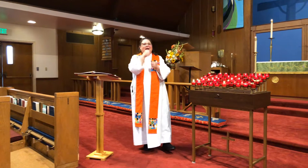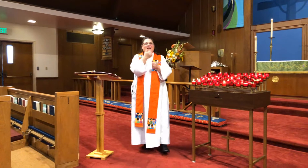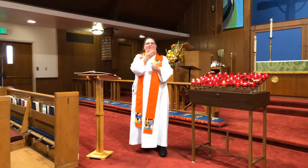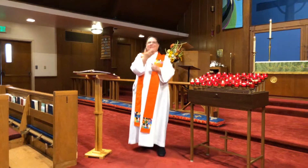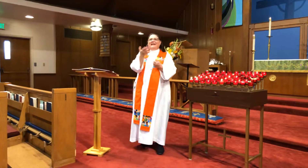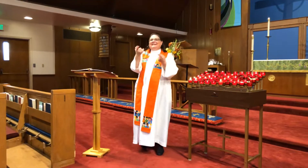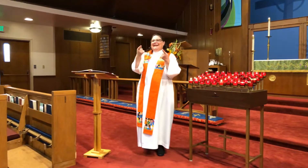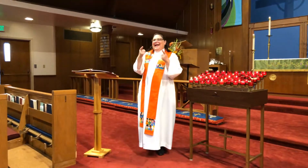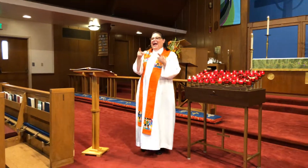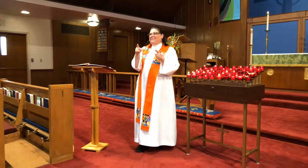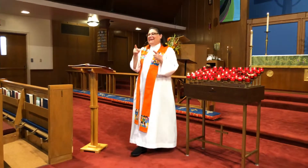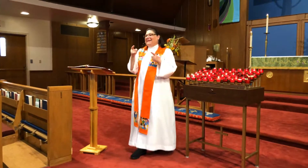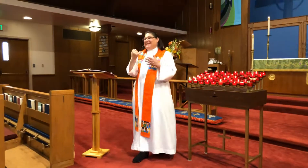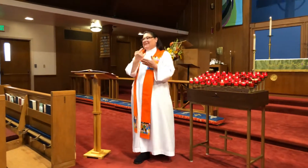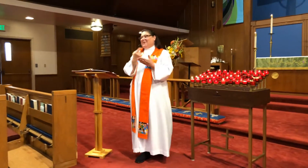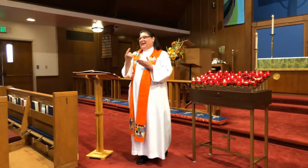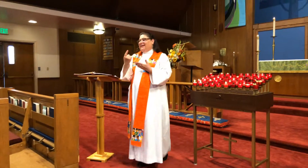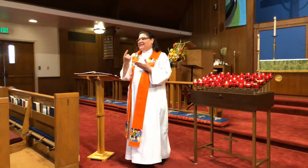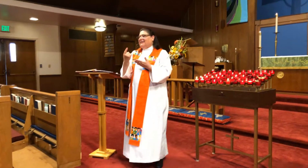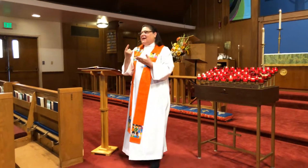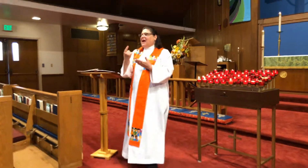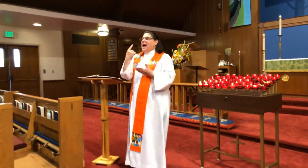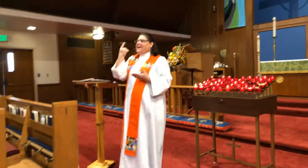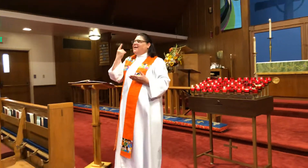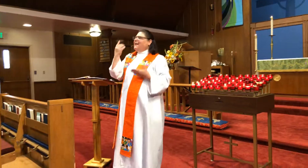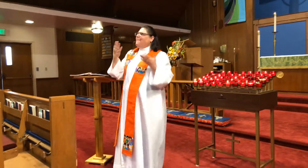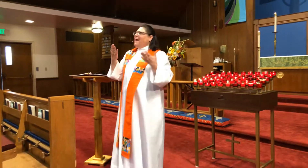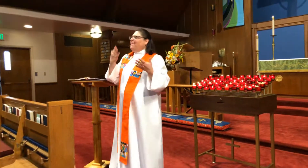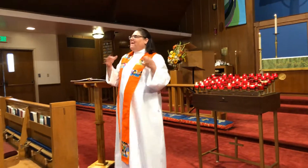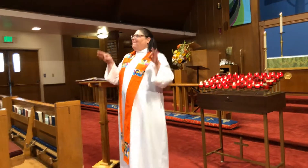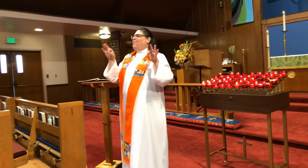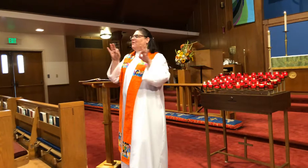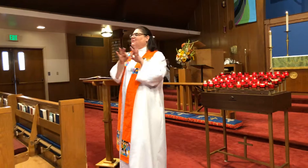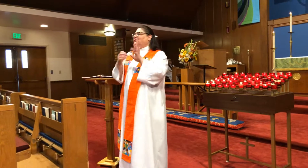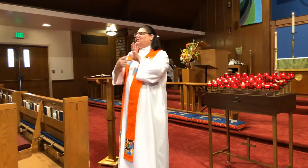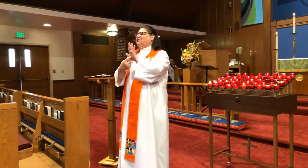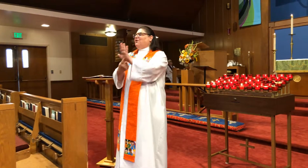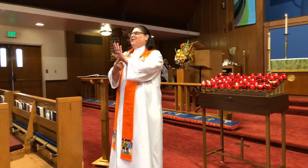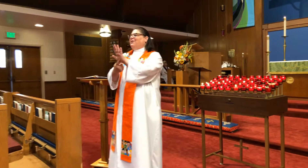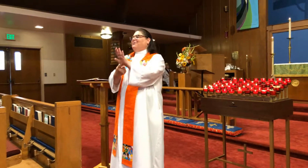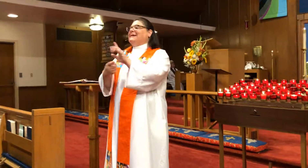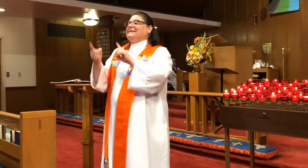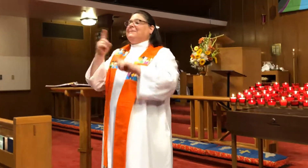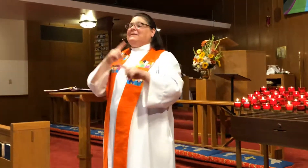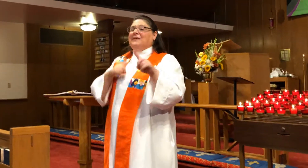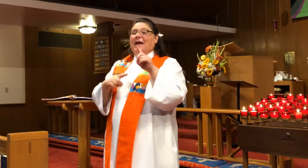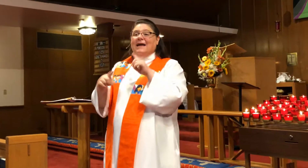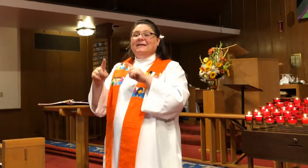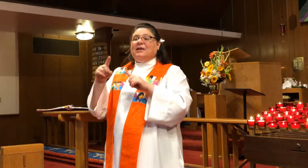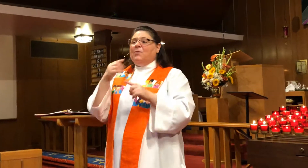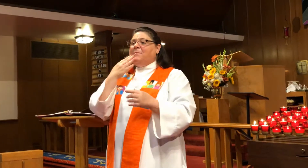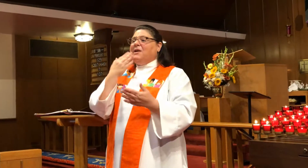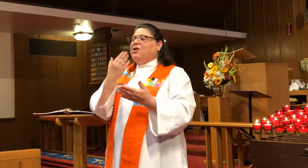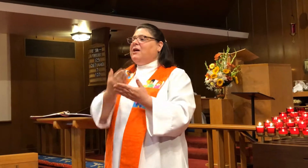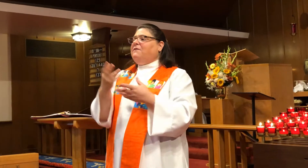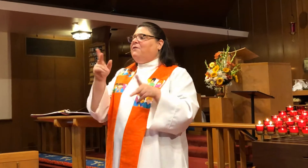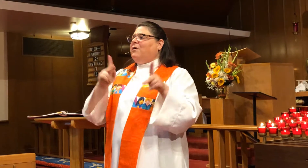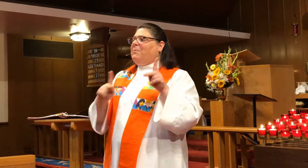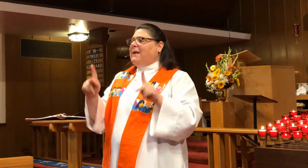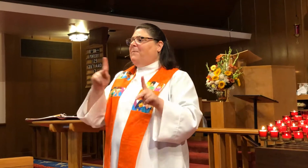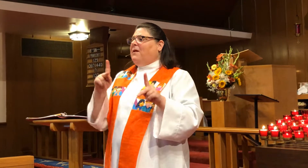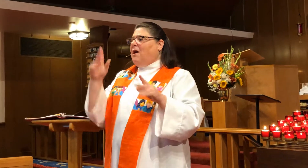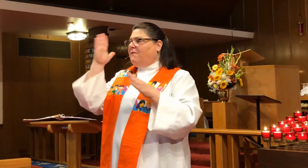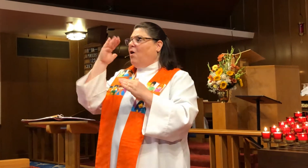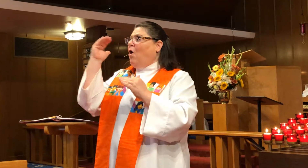In light of the things that happened this week, I thought it might be important to show you some signs that would be good